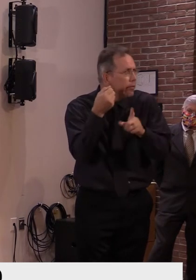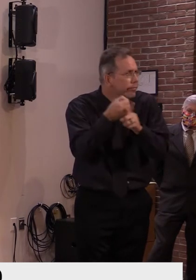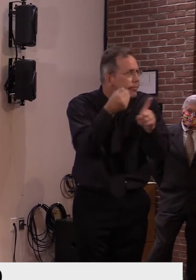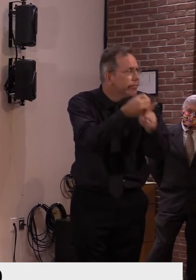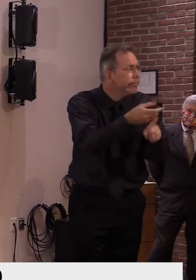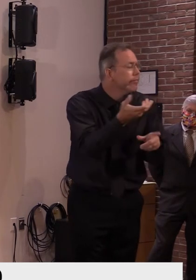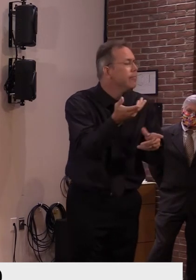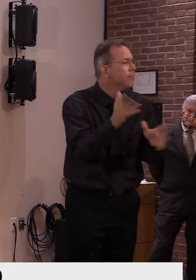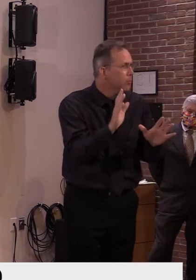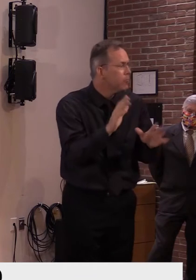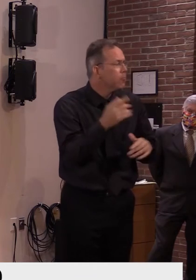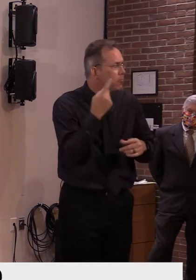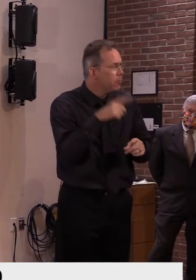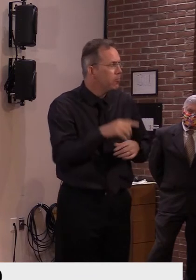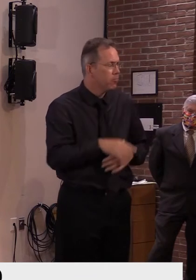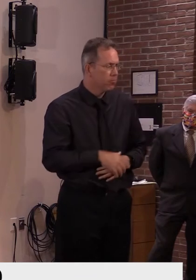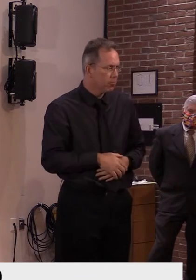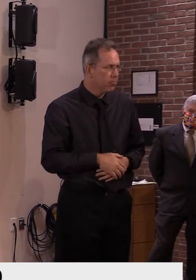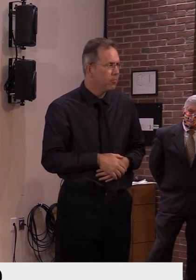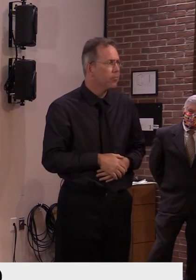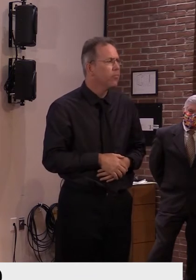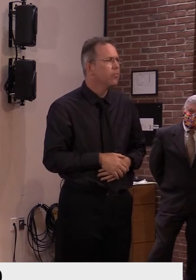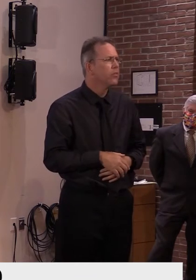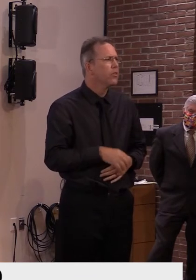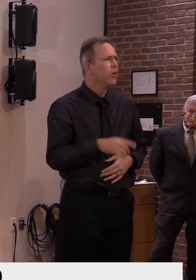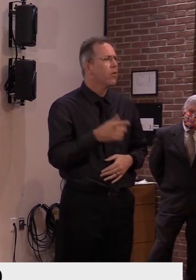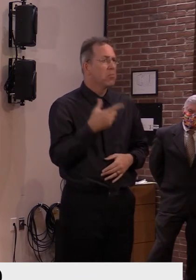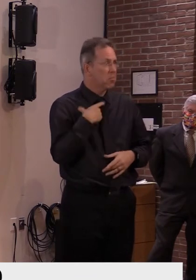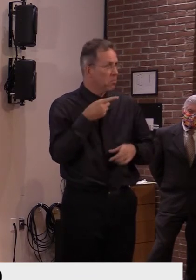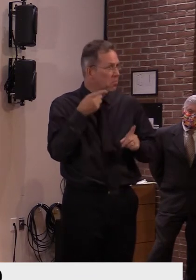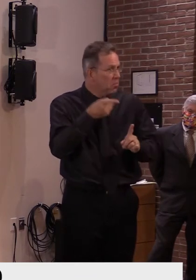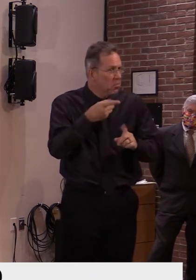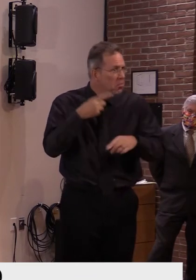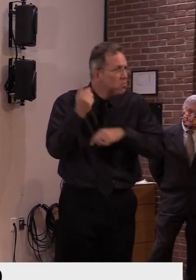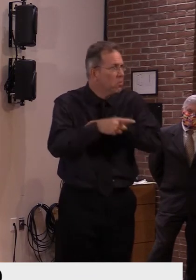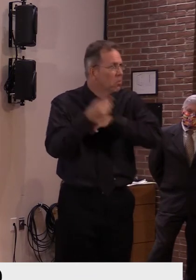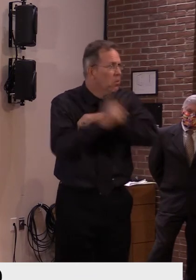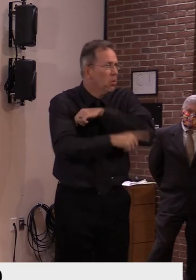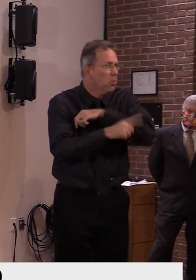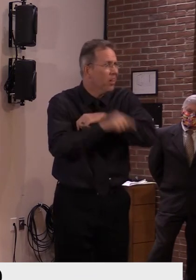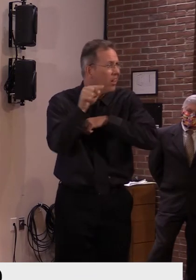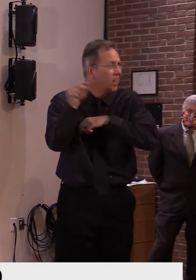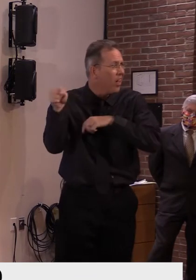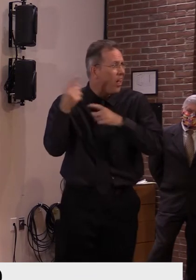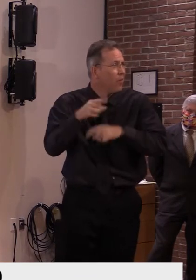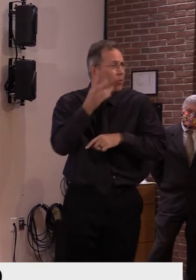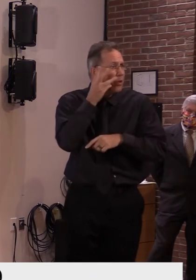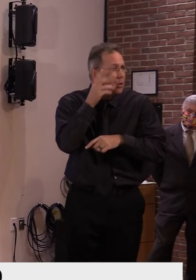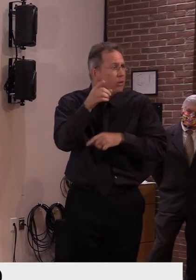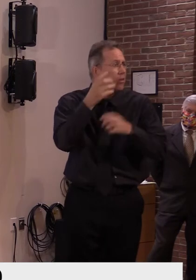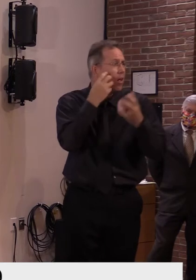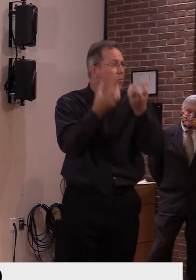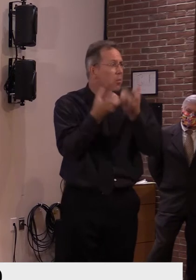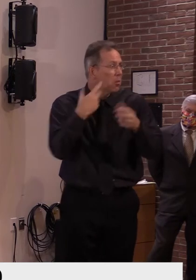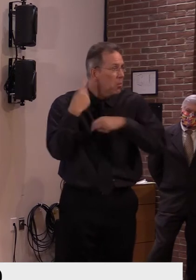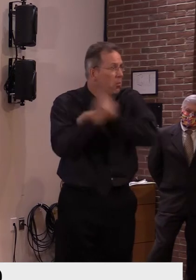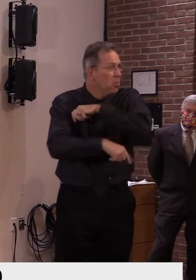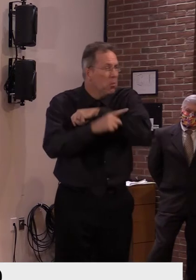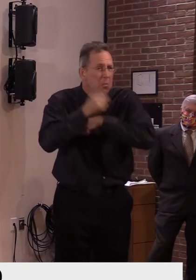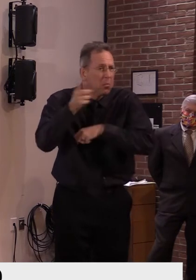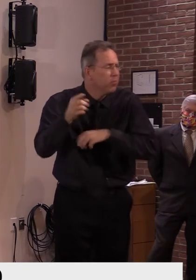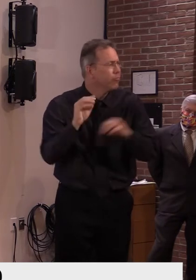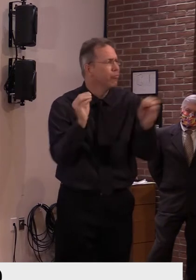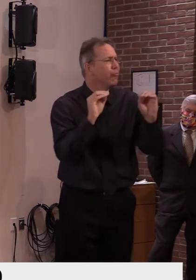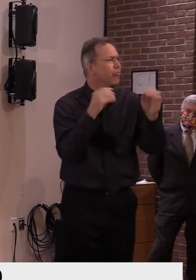as, you know, learning opportunities as well. I think in this particular case, and we'll show on Friday, uh,